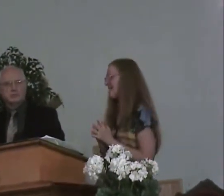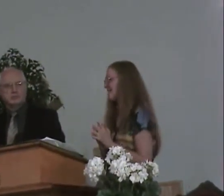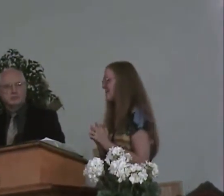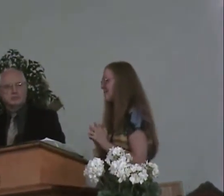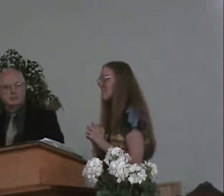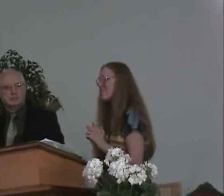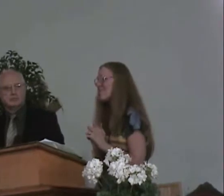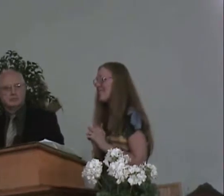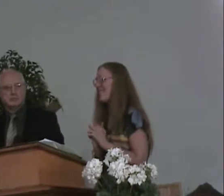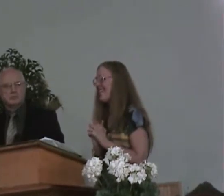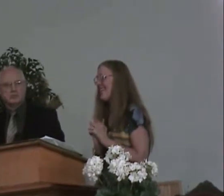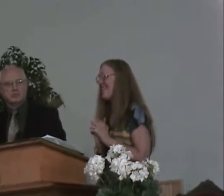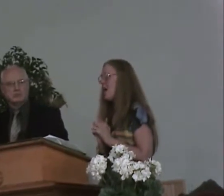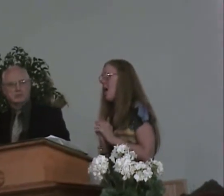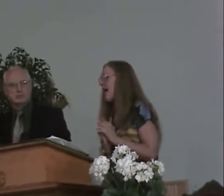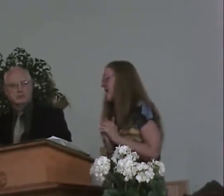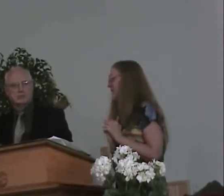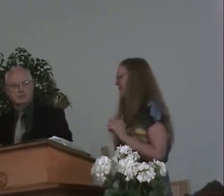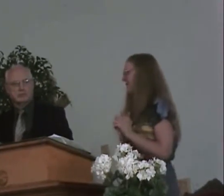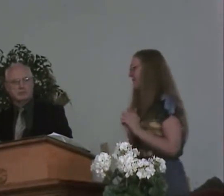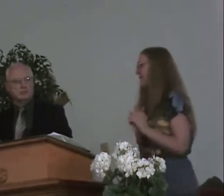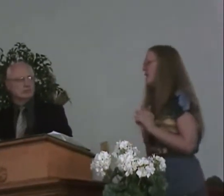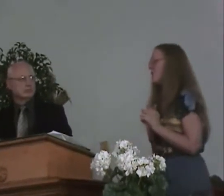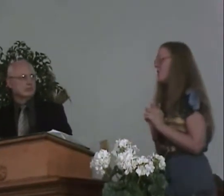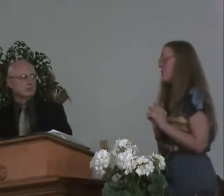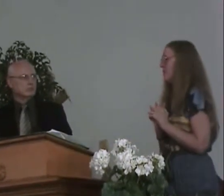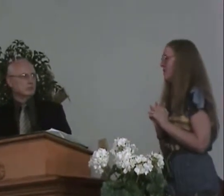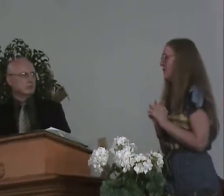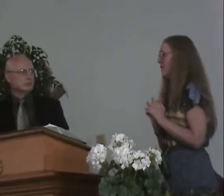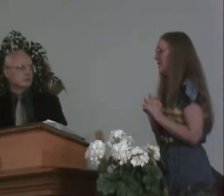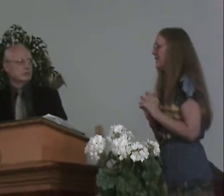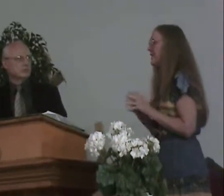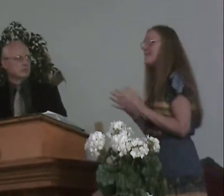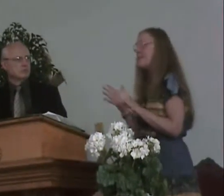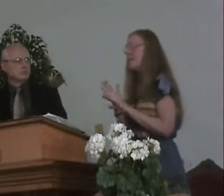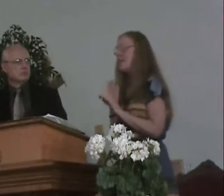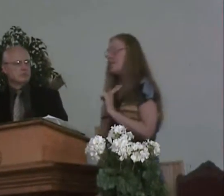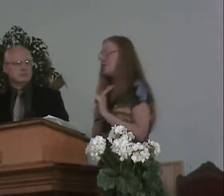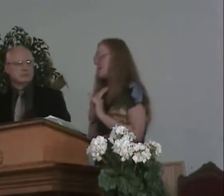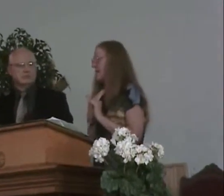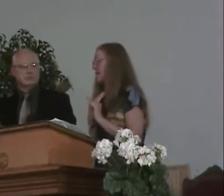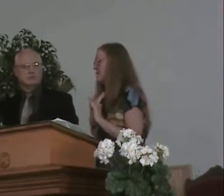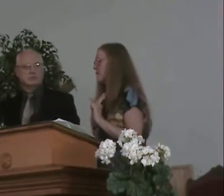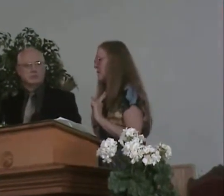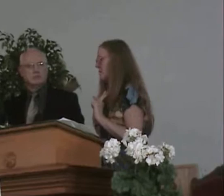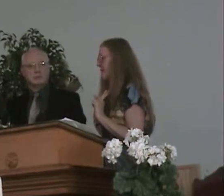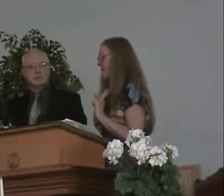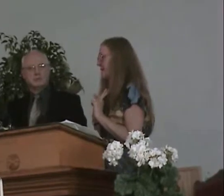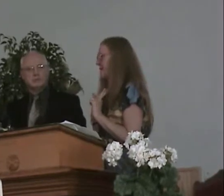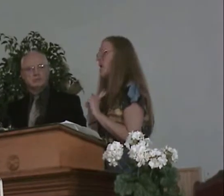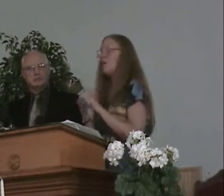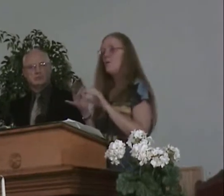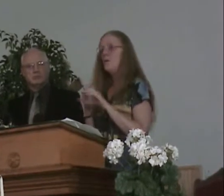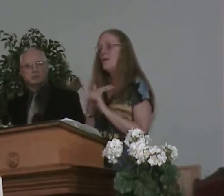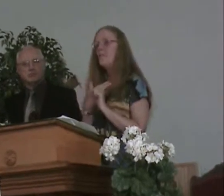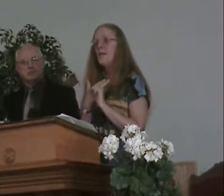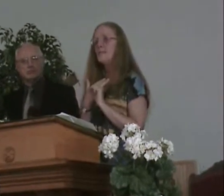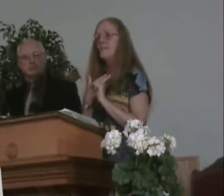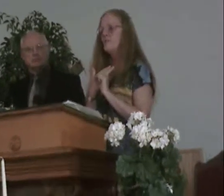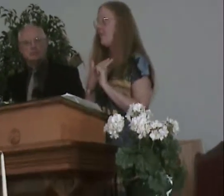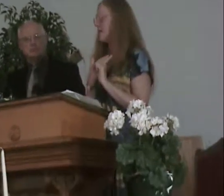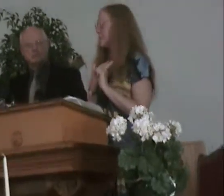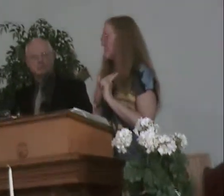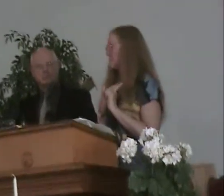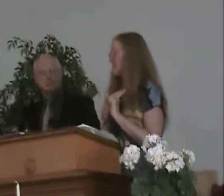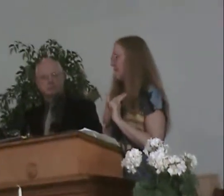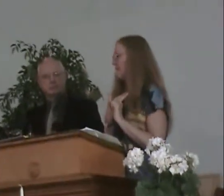going, have gas, right? I have heat. No, you won't. It takes electricity to pump gas. You won't have